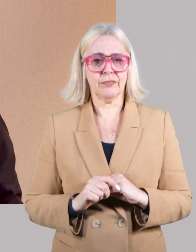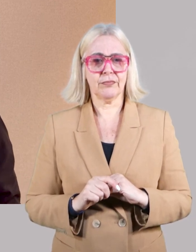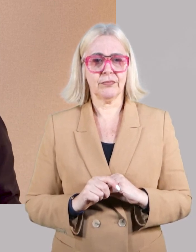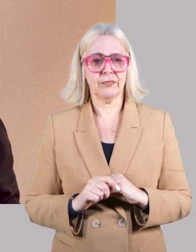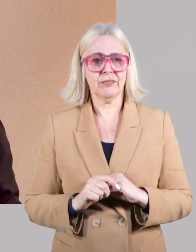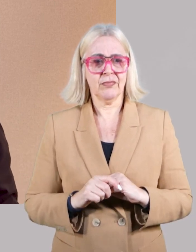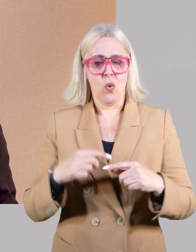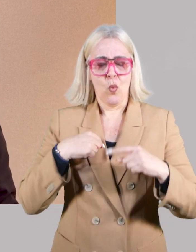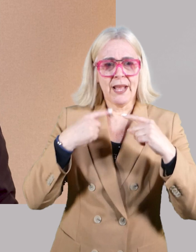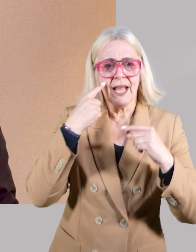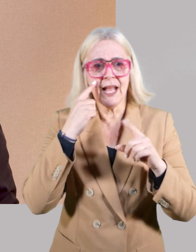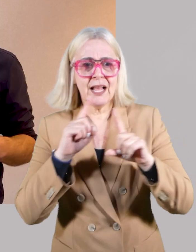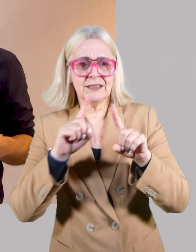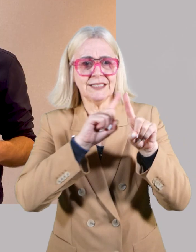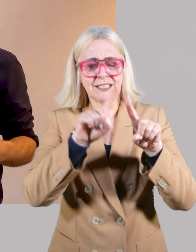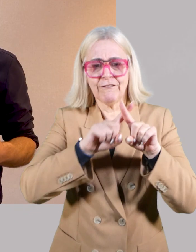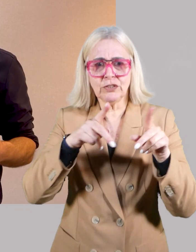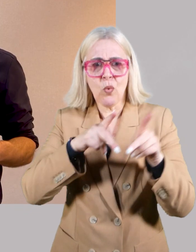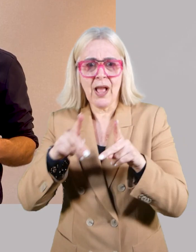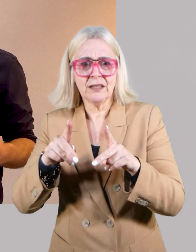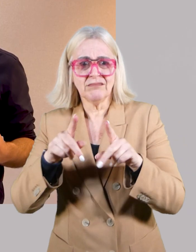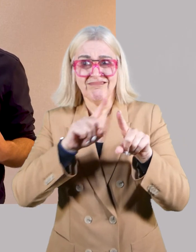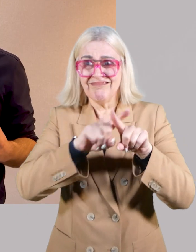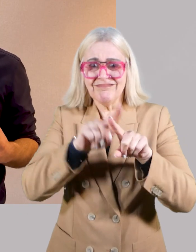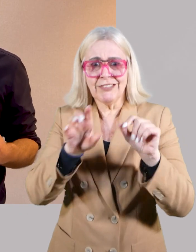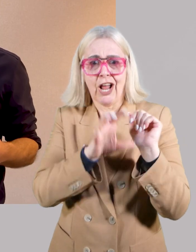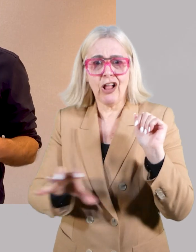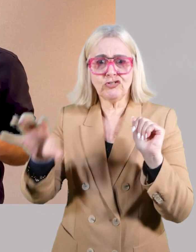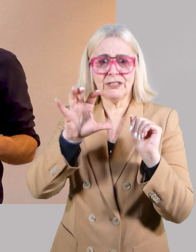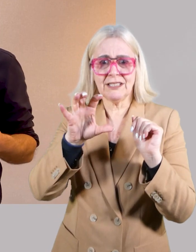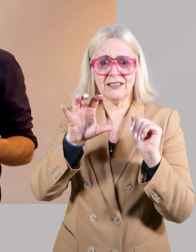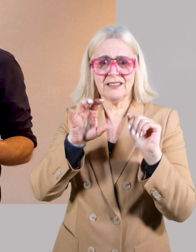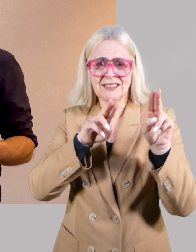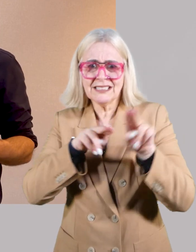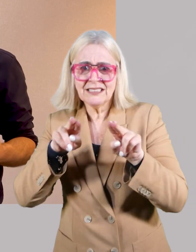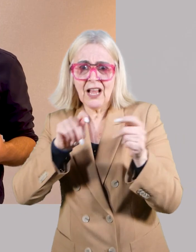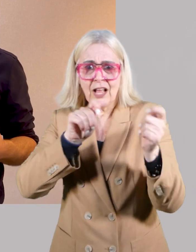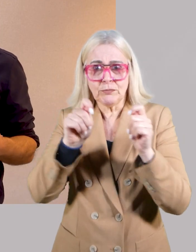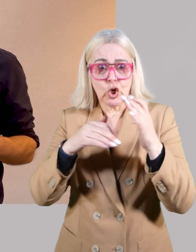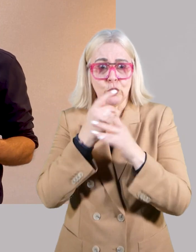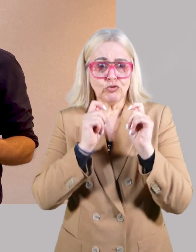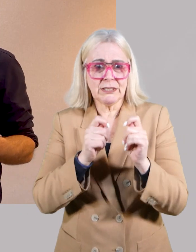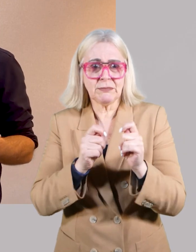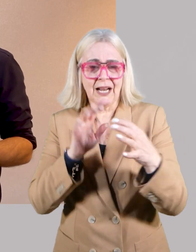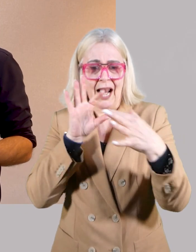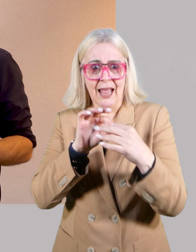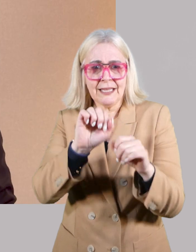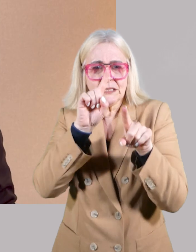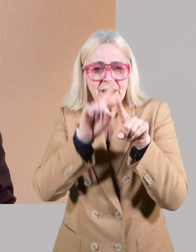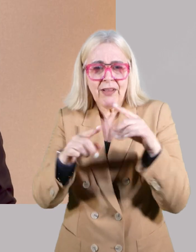European context. We explore the various ways in which countries assess and adopt new treatments shaped